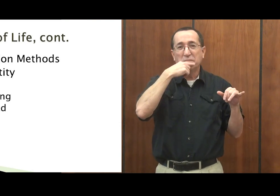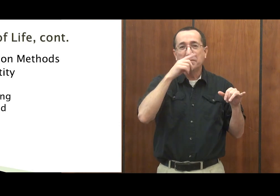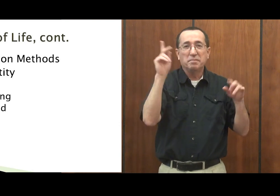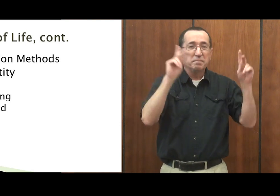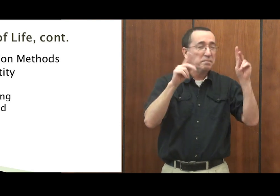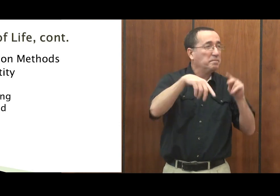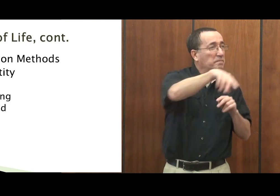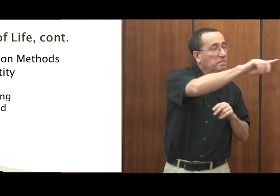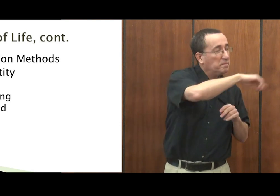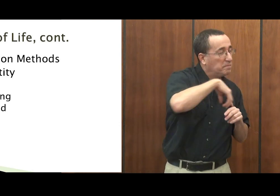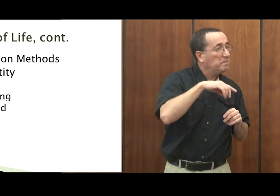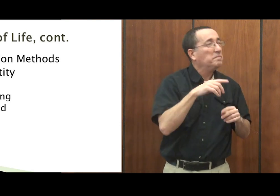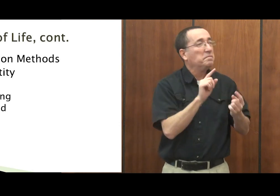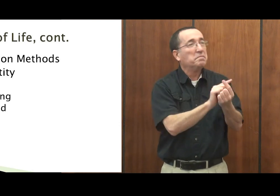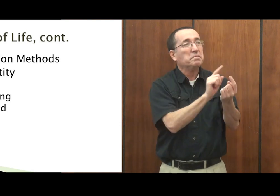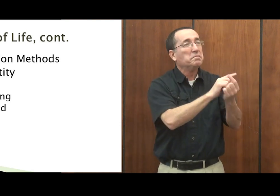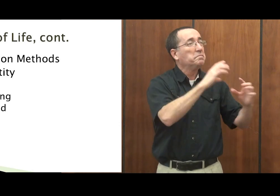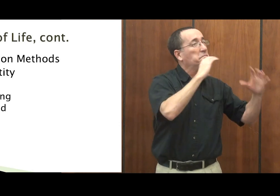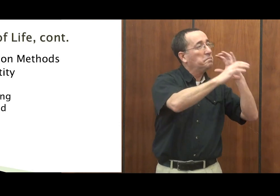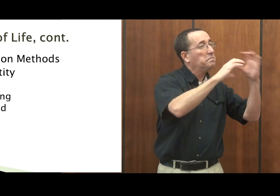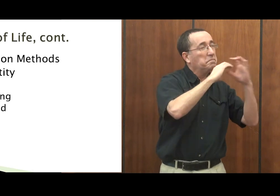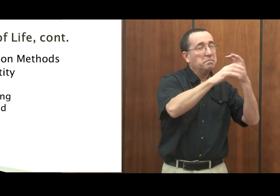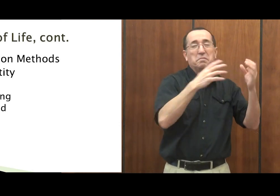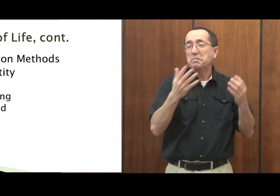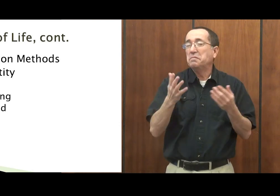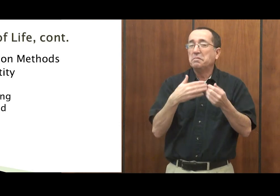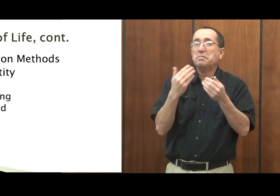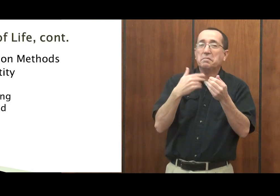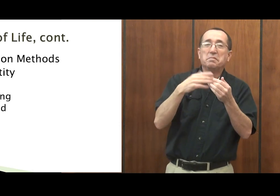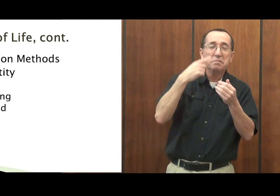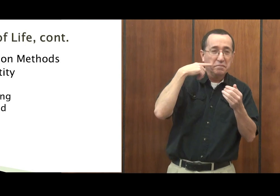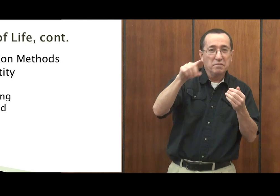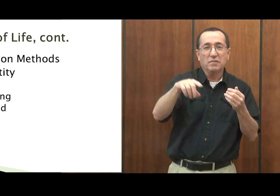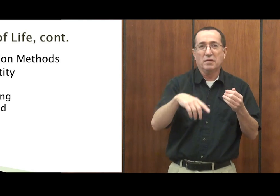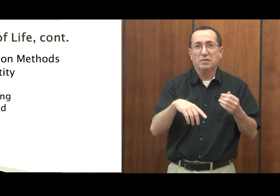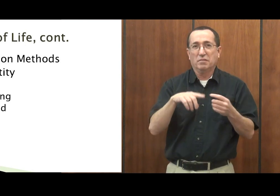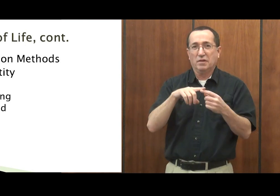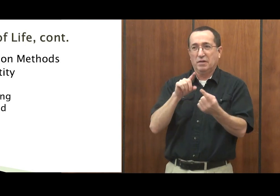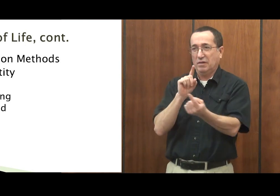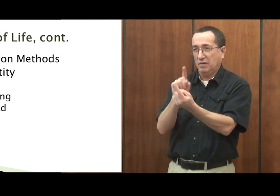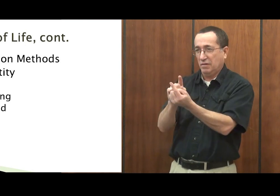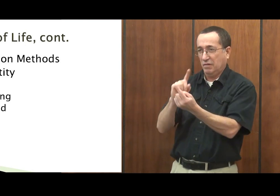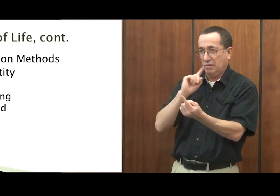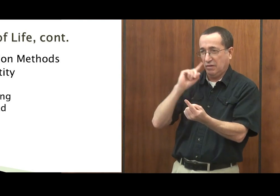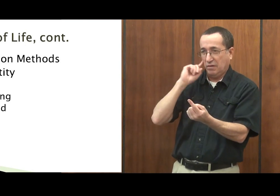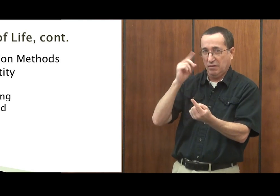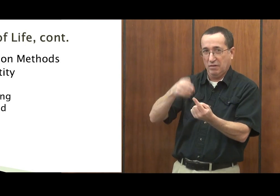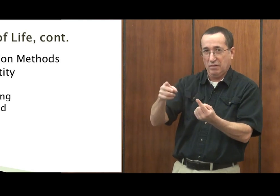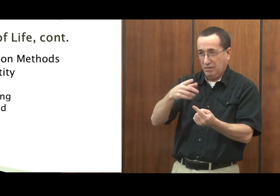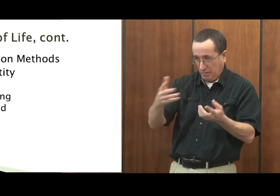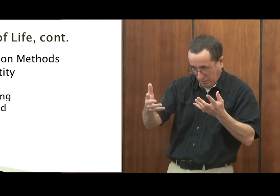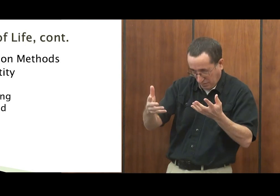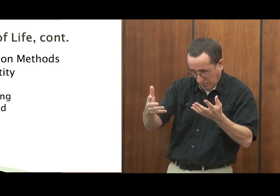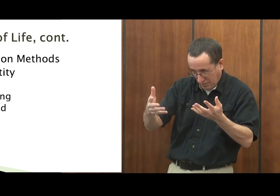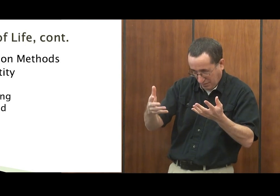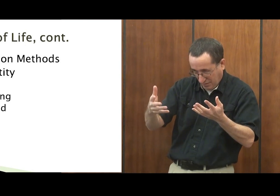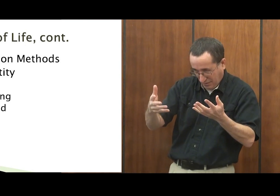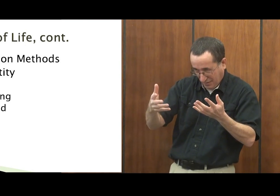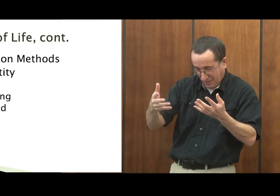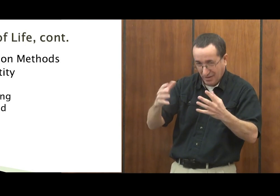We deaf people interact with hearing people all the time to communicate. Some people will... But hearing people who come to communicate with a